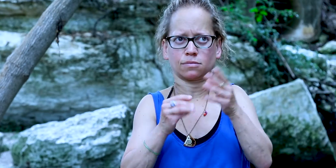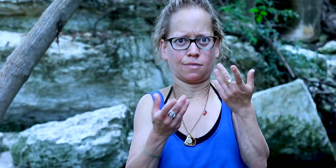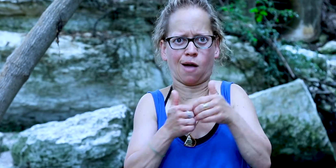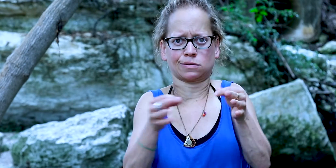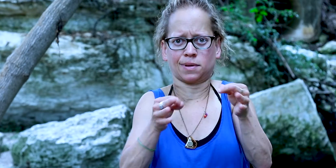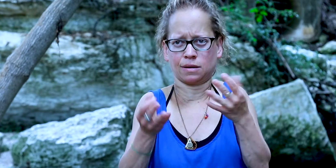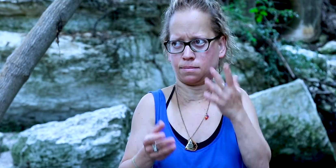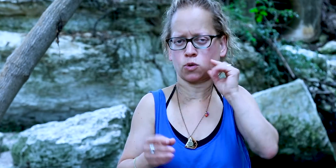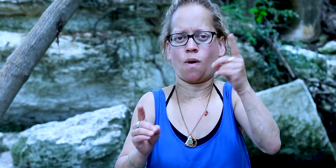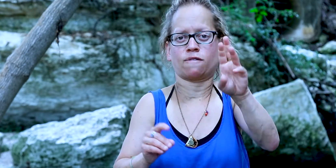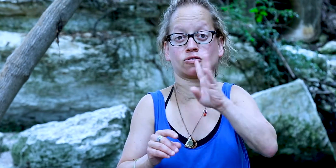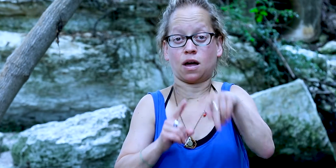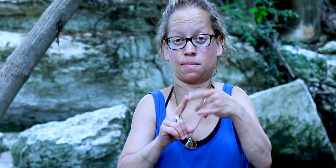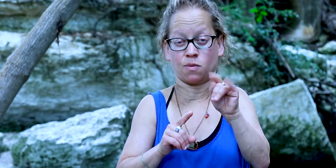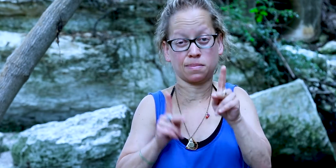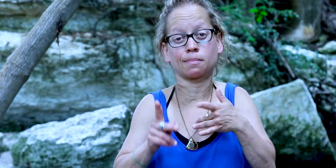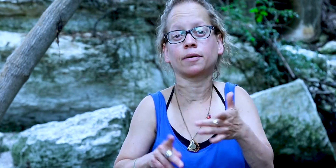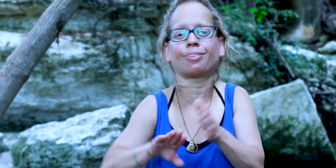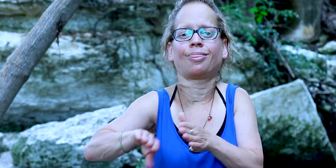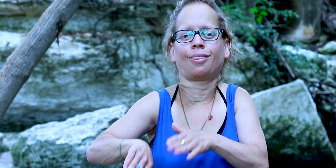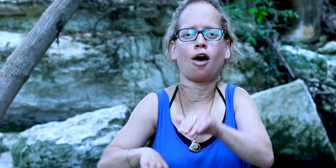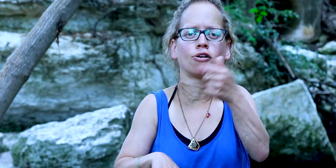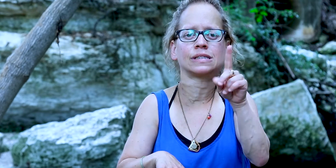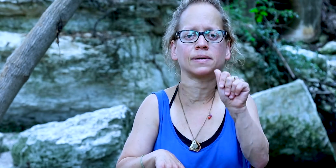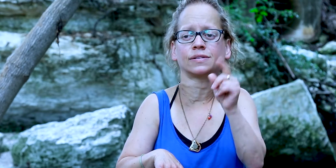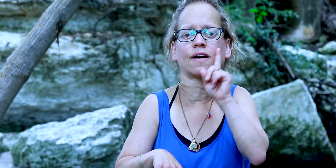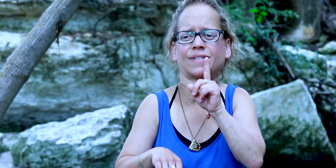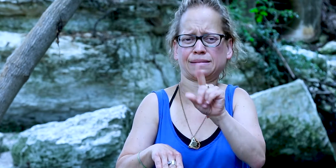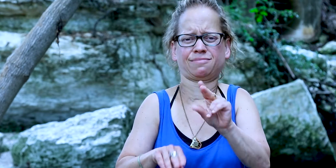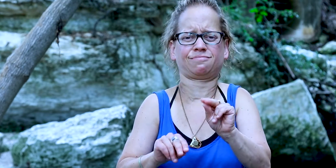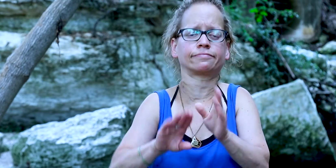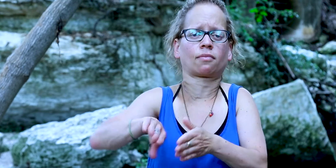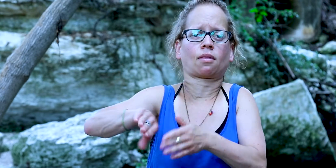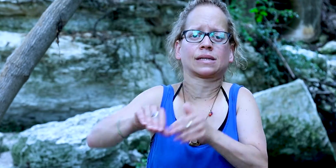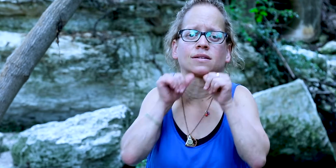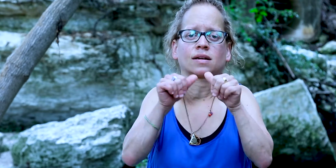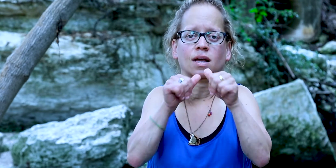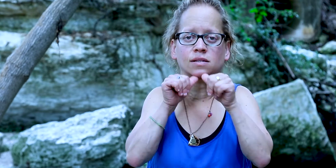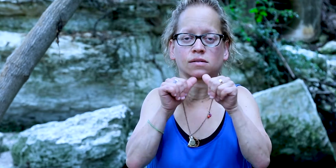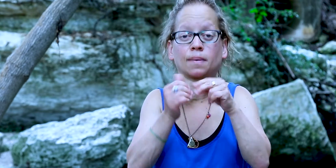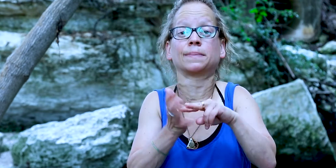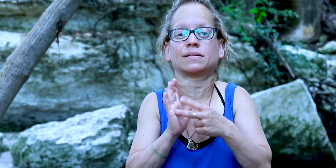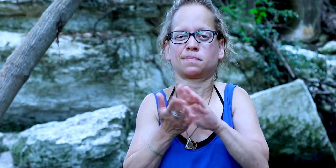explain when no one ever talks about it? Deaf people with additional disabilities are often neglected or met with denial, which leads to students